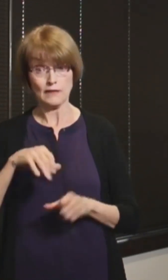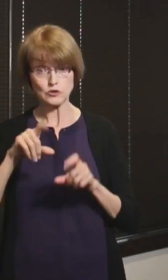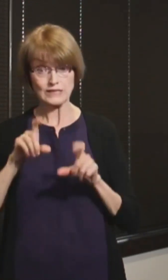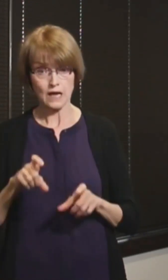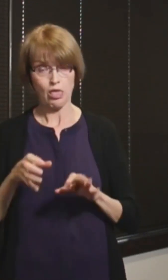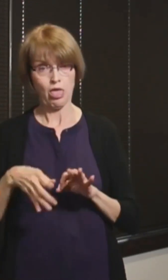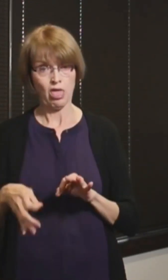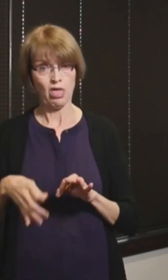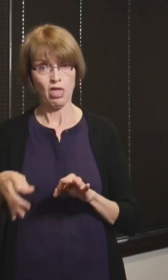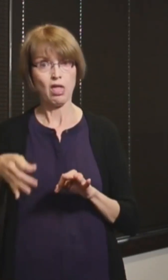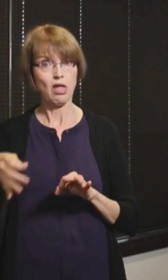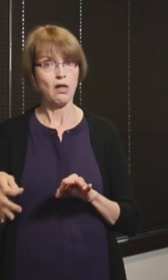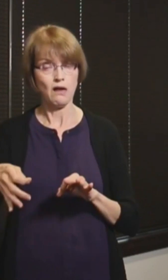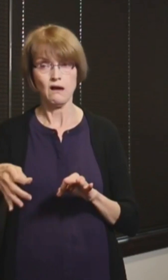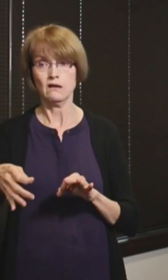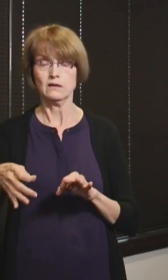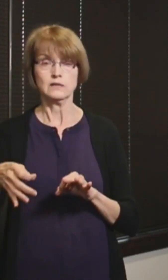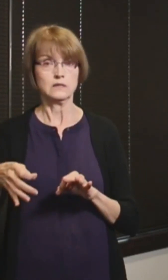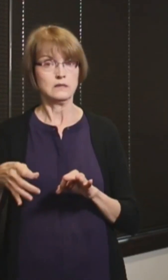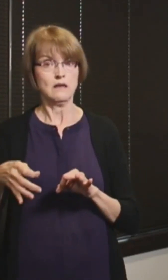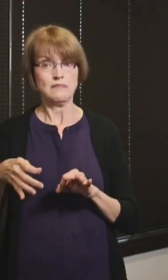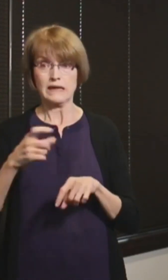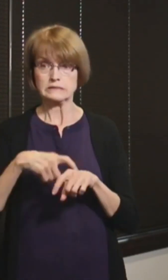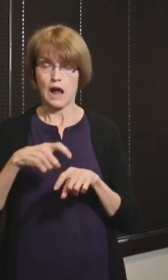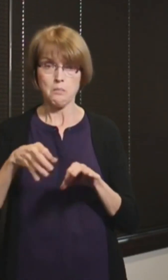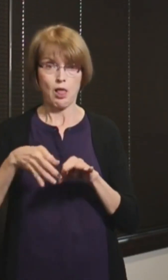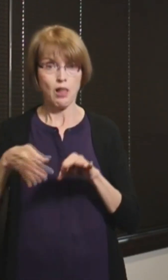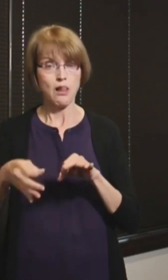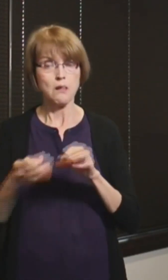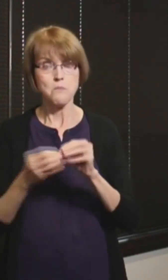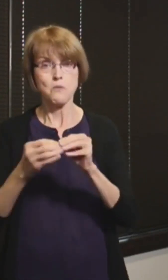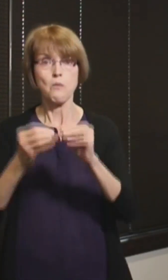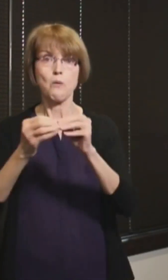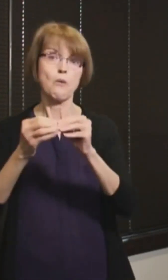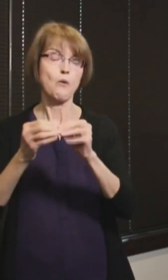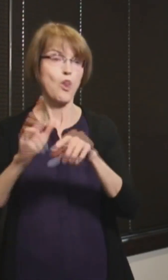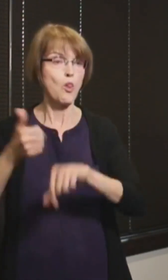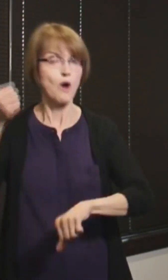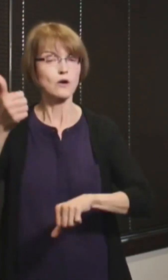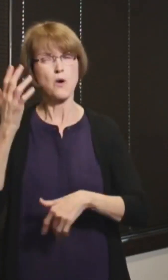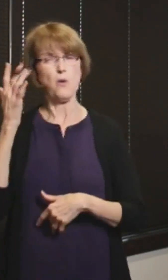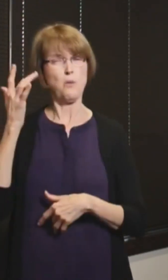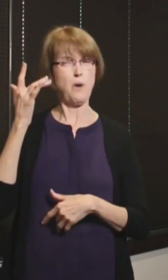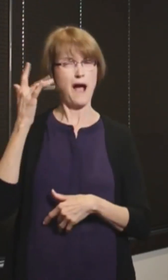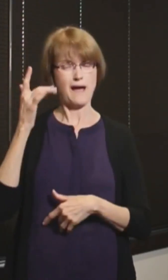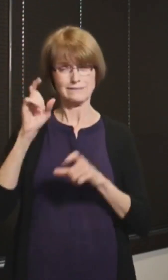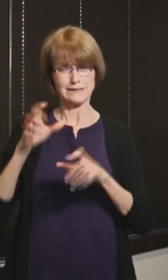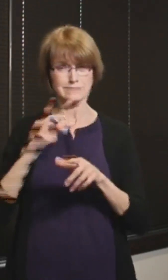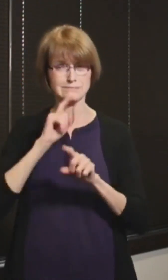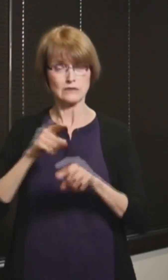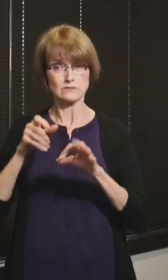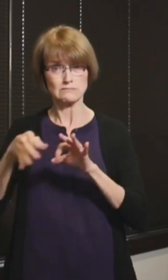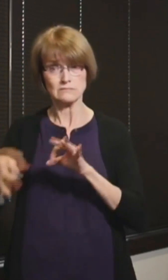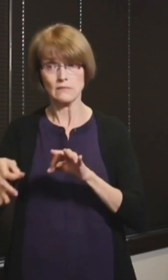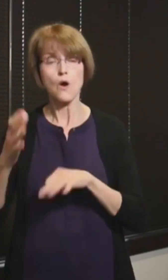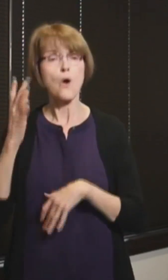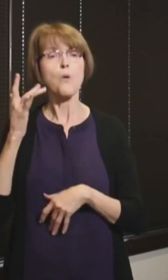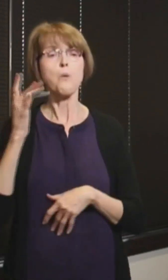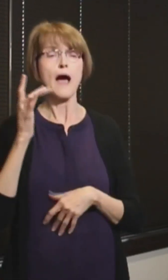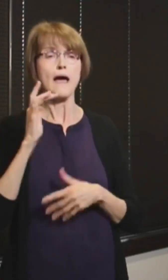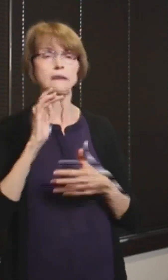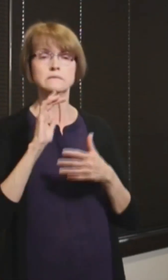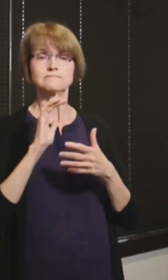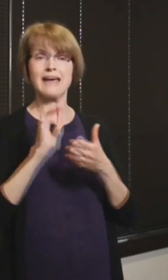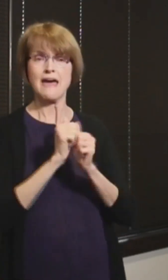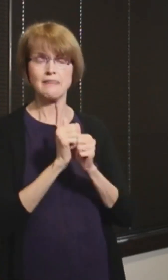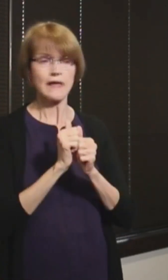wait times for results seem to be increasing. What is causing the delays and why are athletic teams like the Cardinals and Blues able